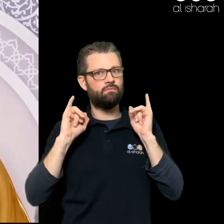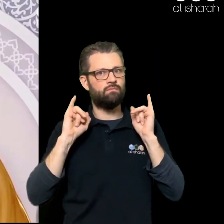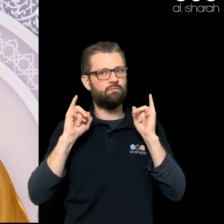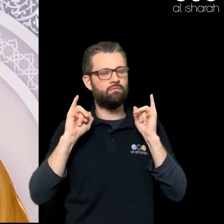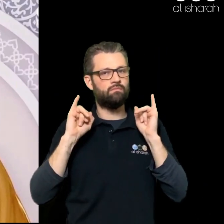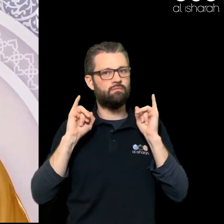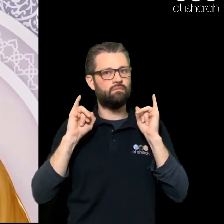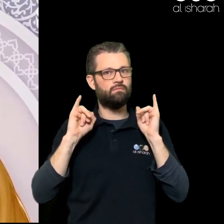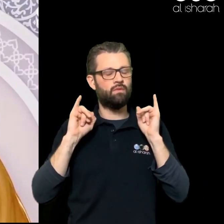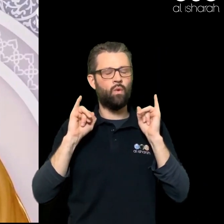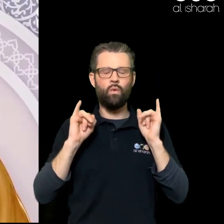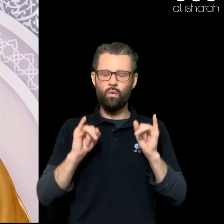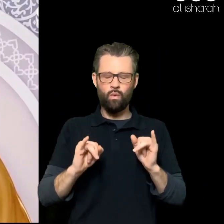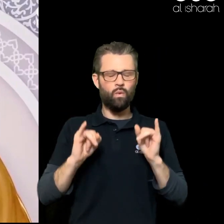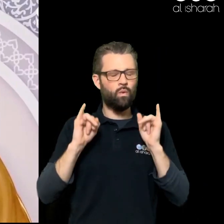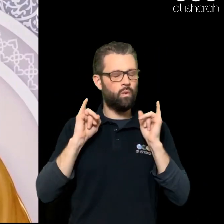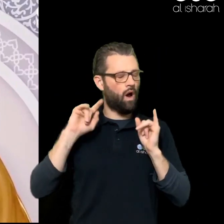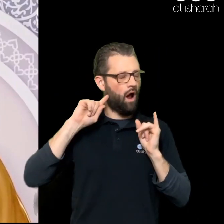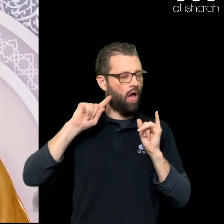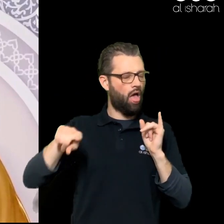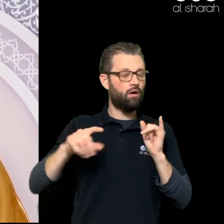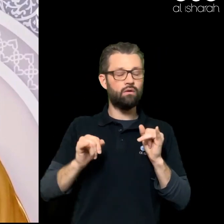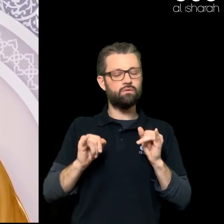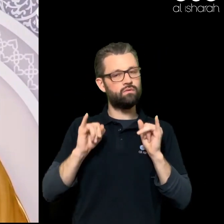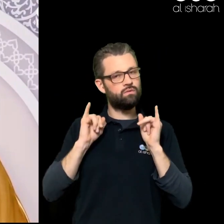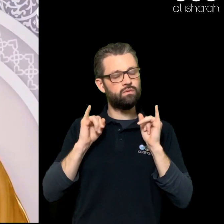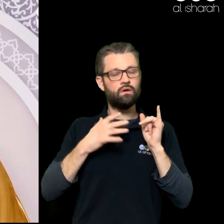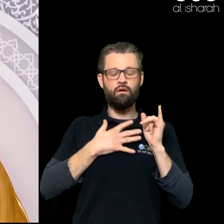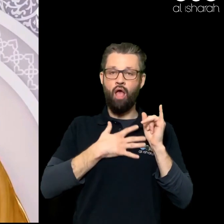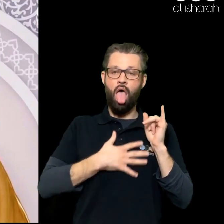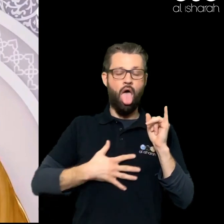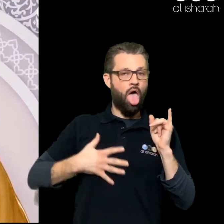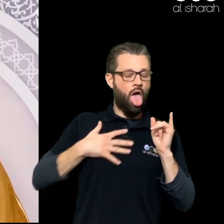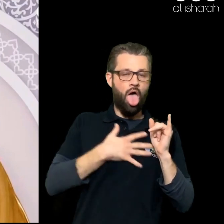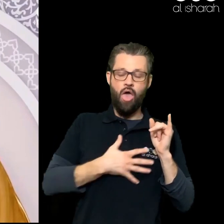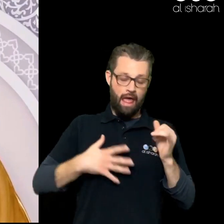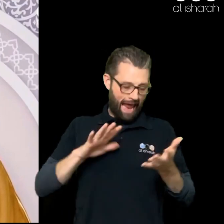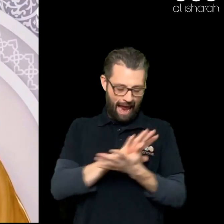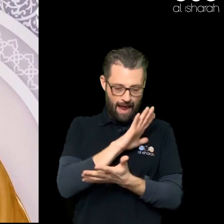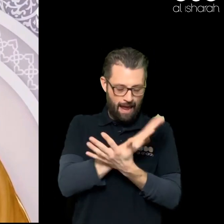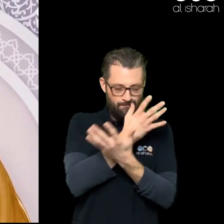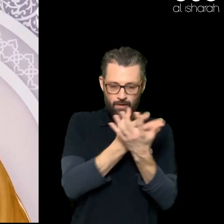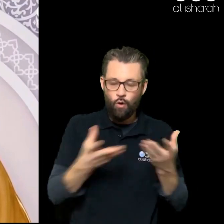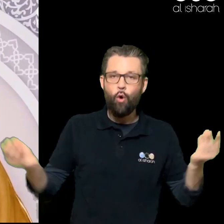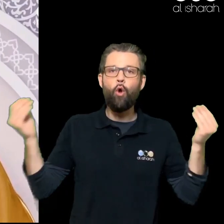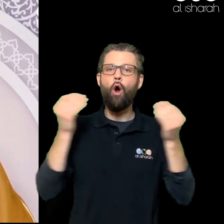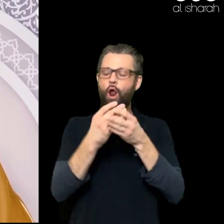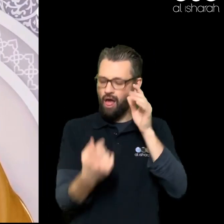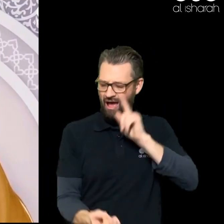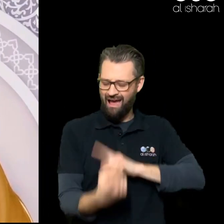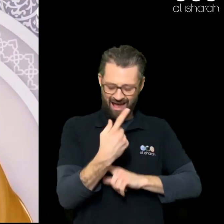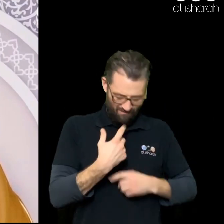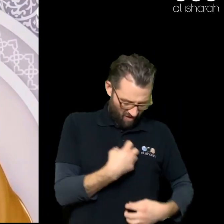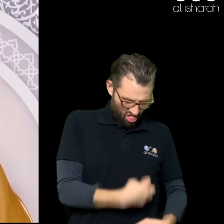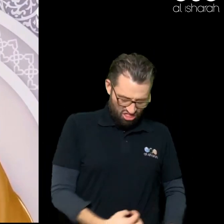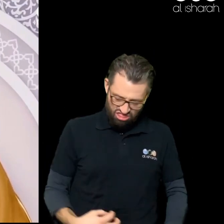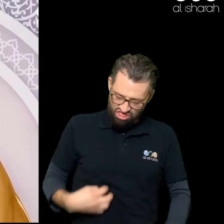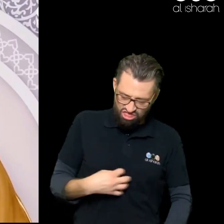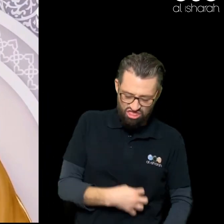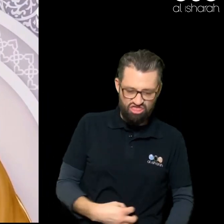be sad We will lose contentment Something is wrong Within me I am failing In my basic duty Of praying Five